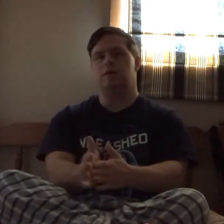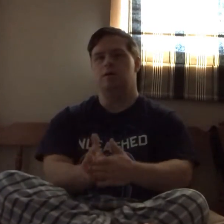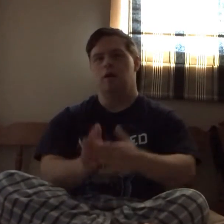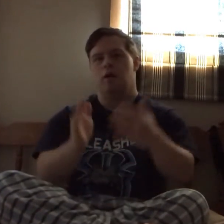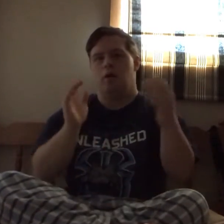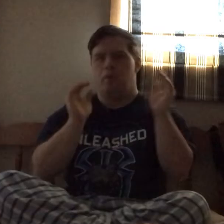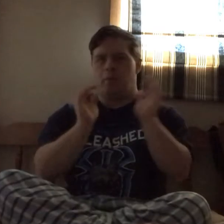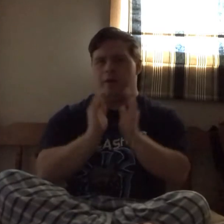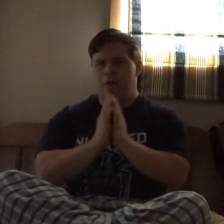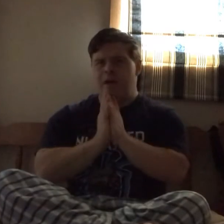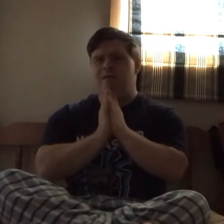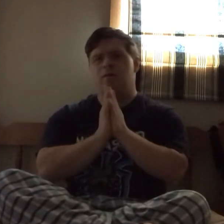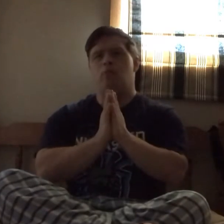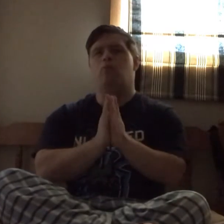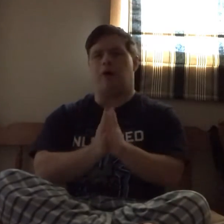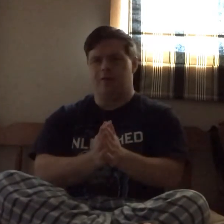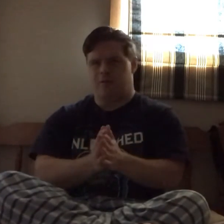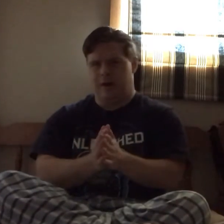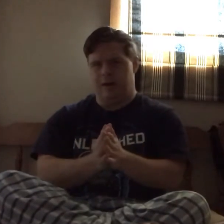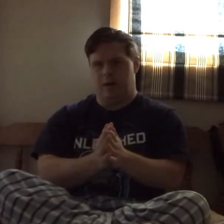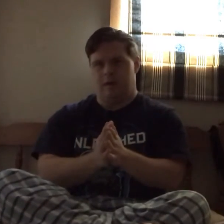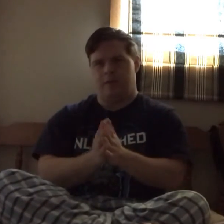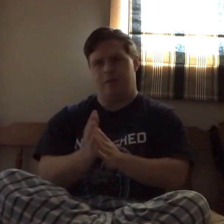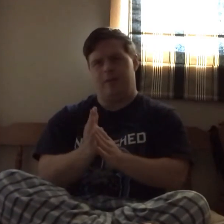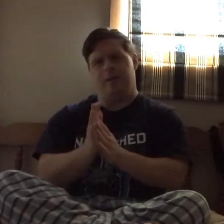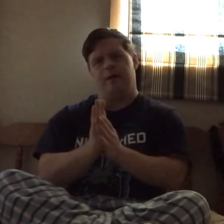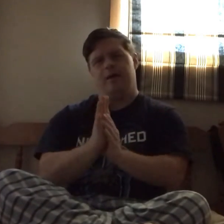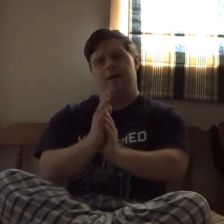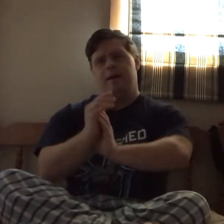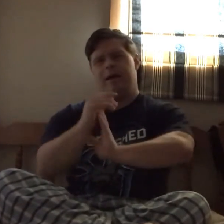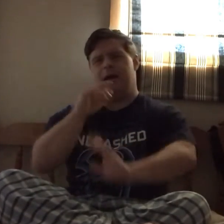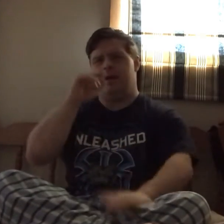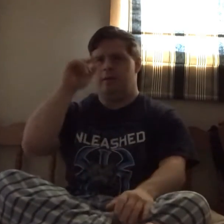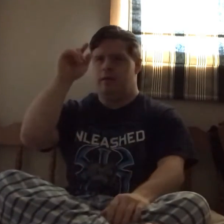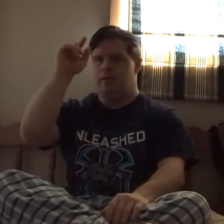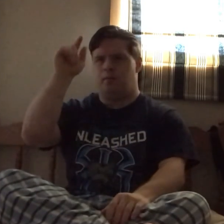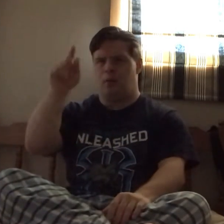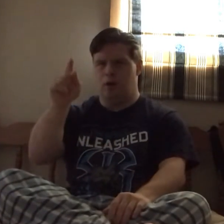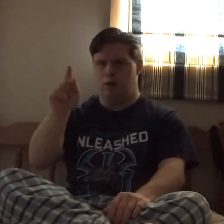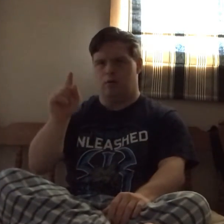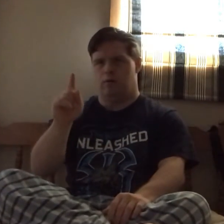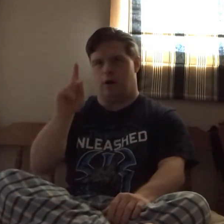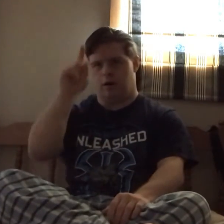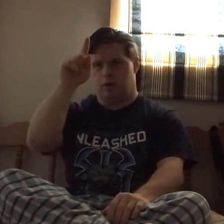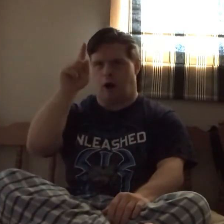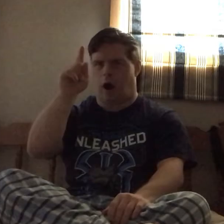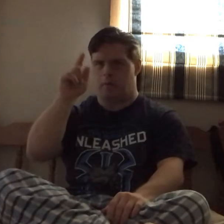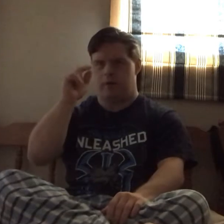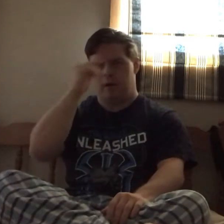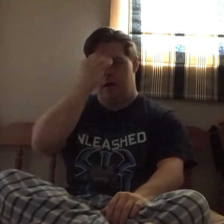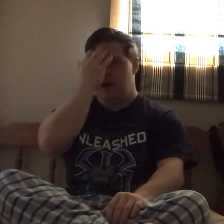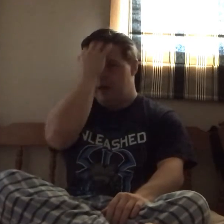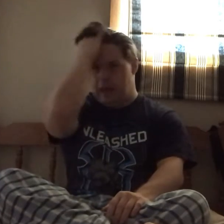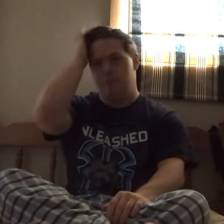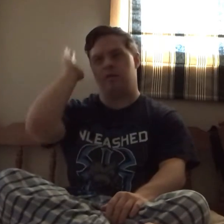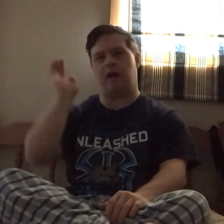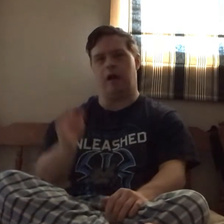But there is one theme in blue on top. It would say,